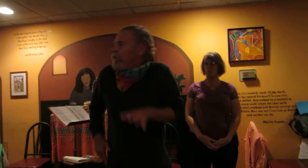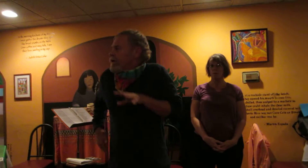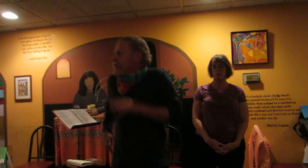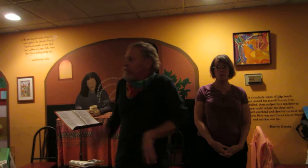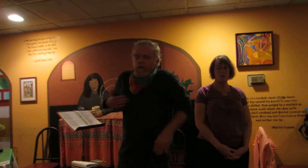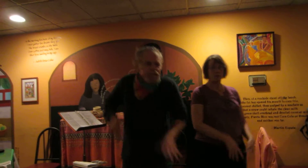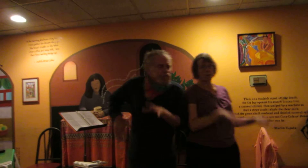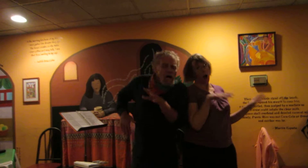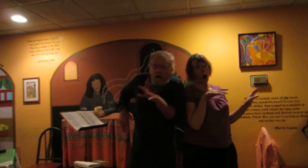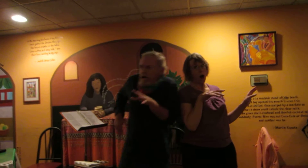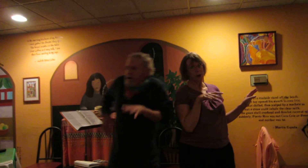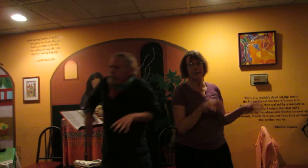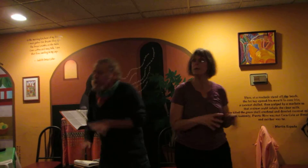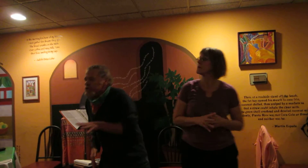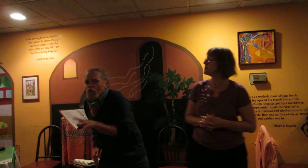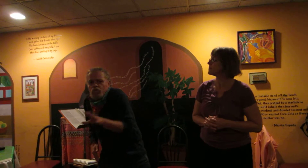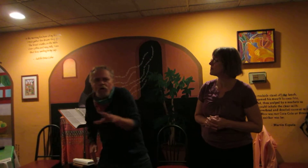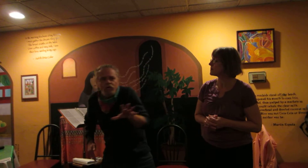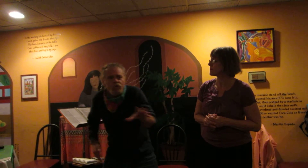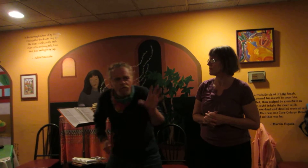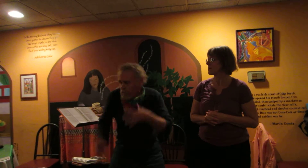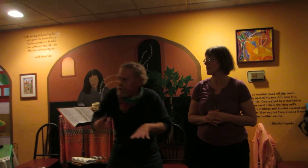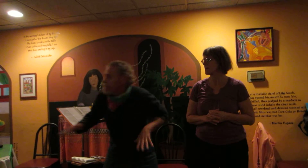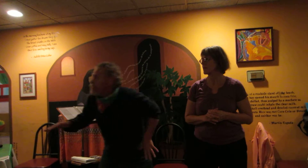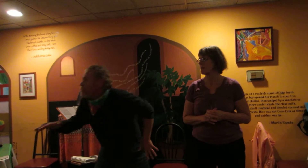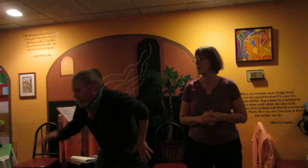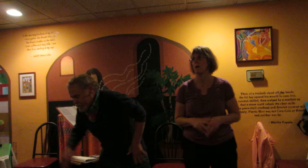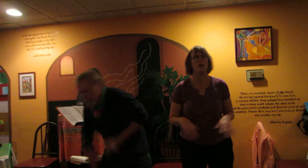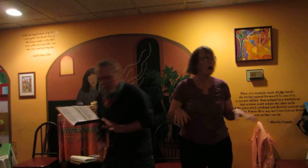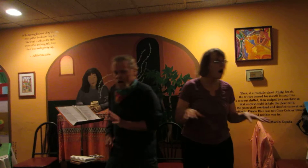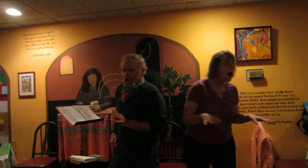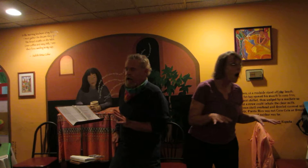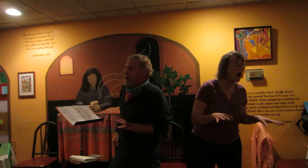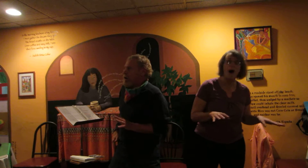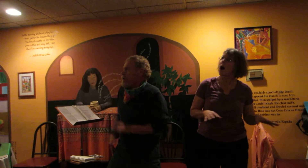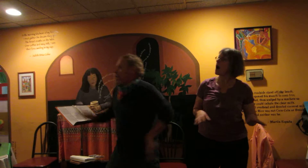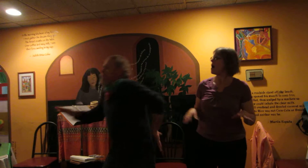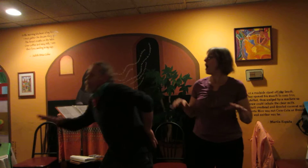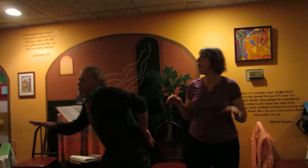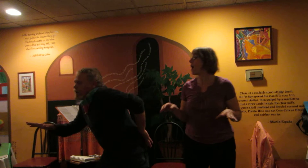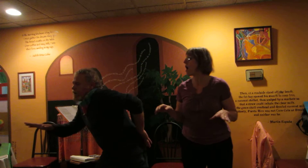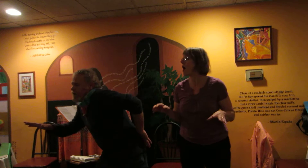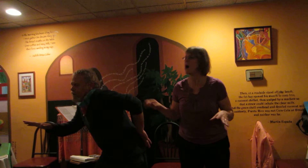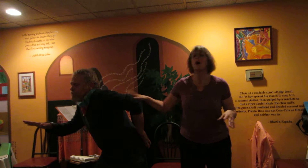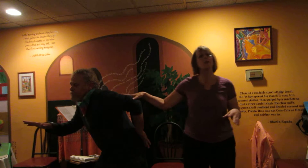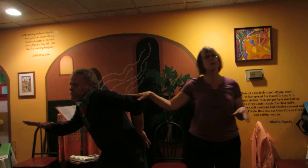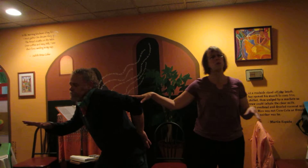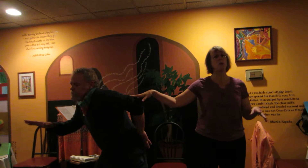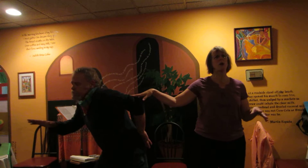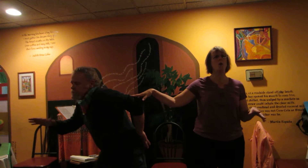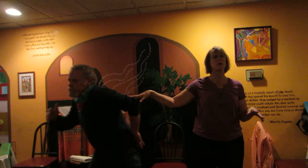Everything's poetic, says the Wizard of Oz. She knows all the rules, so she has her own colors. Ah ha ha ha. Ah ha ha.